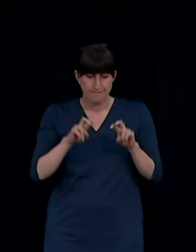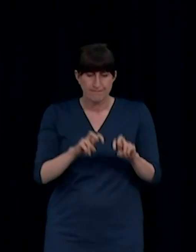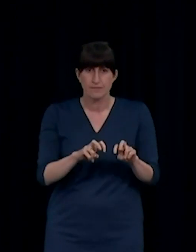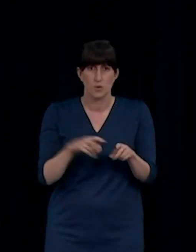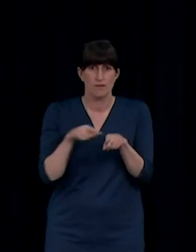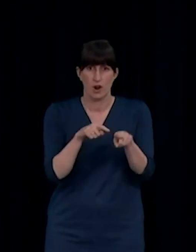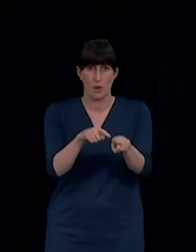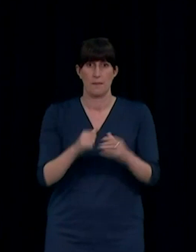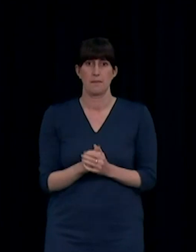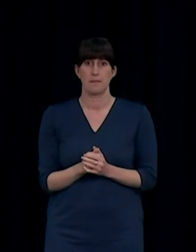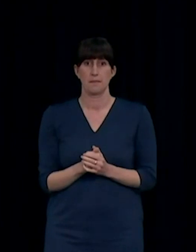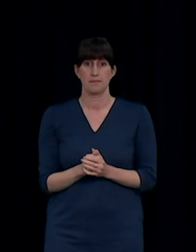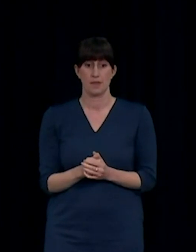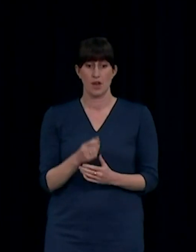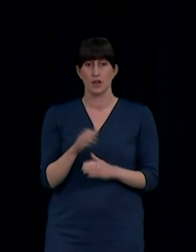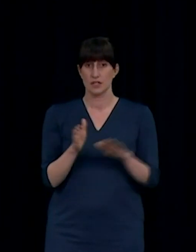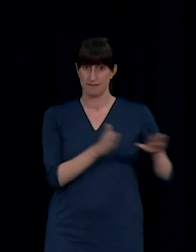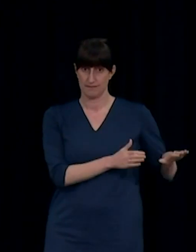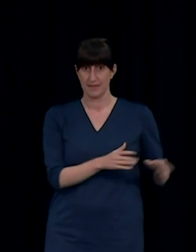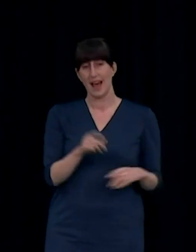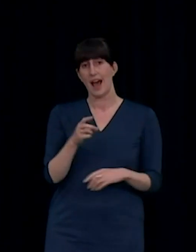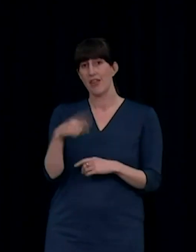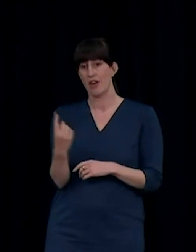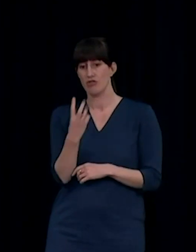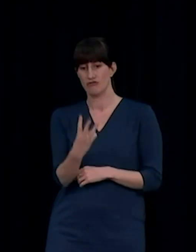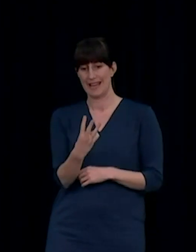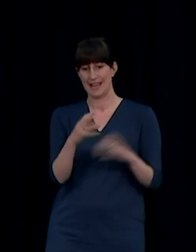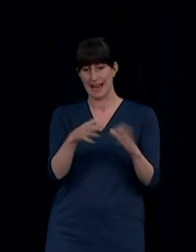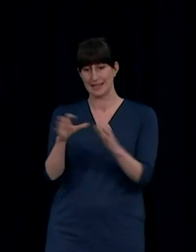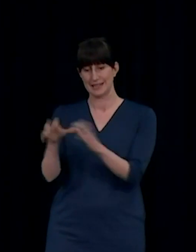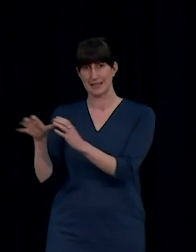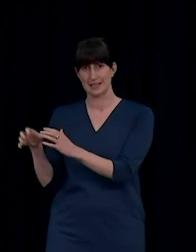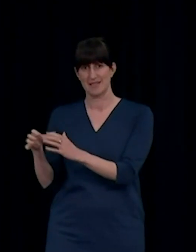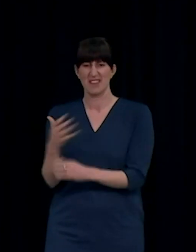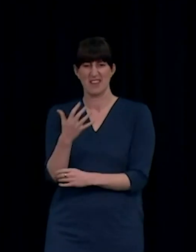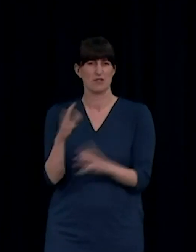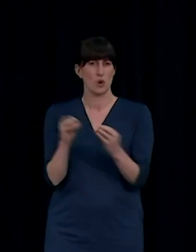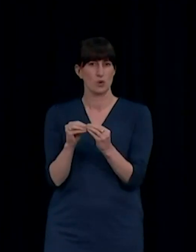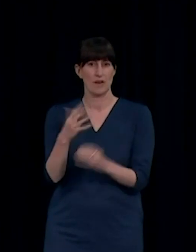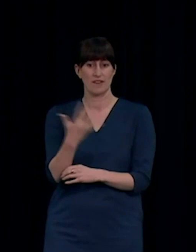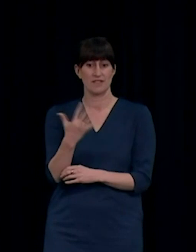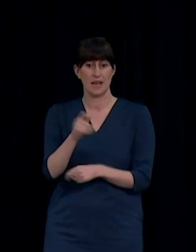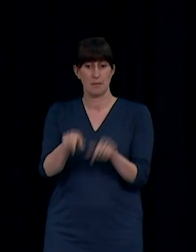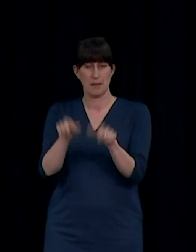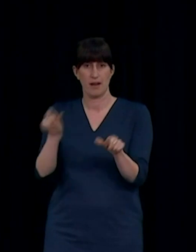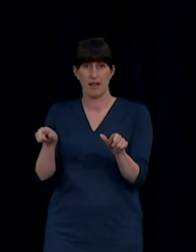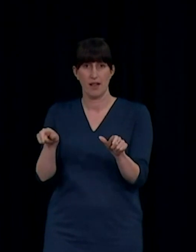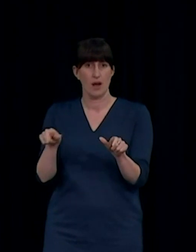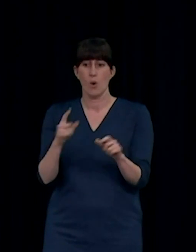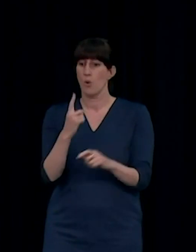Separately, in three of our subclusters, representing 15 cases, it's been a month since we reported any active cases.